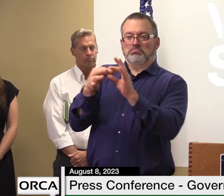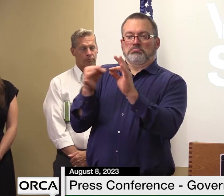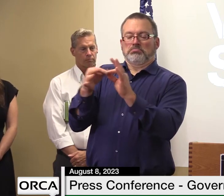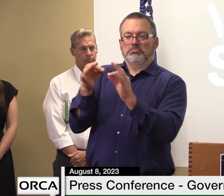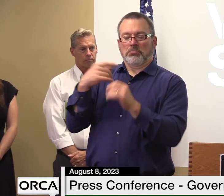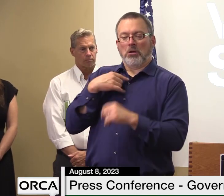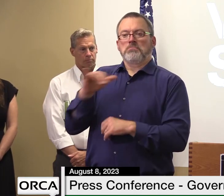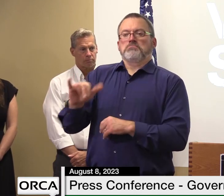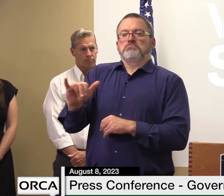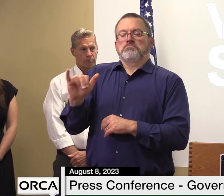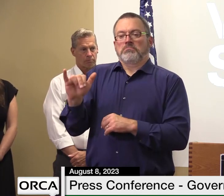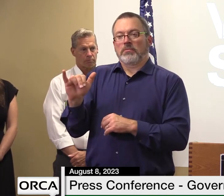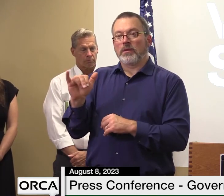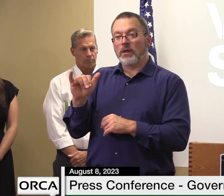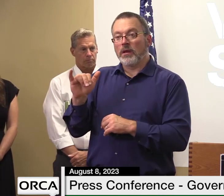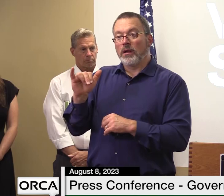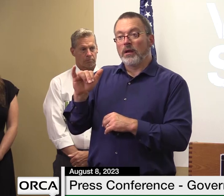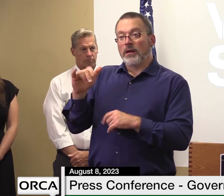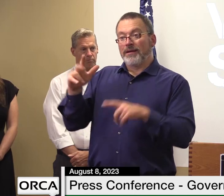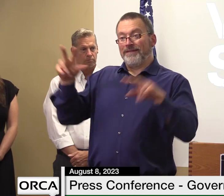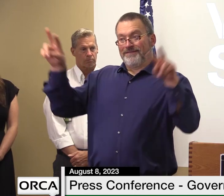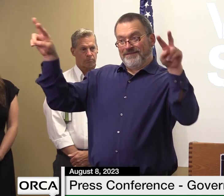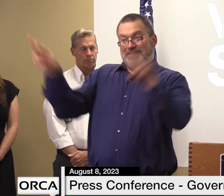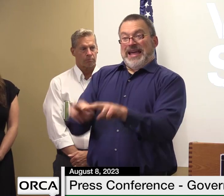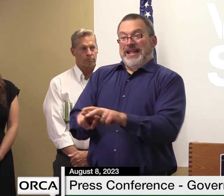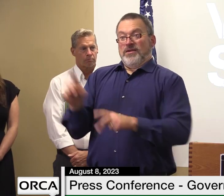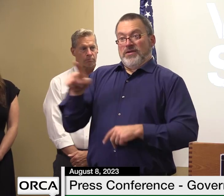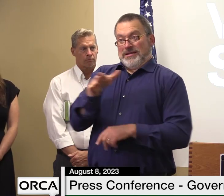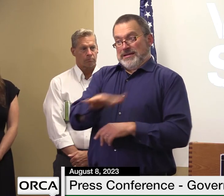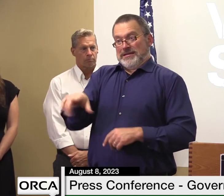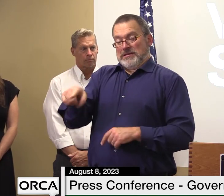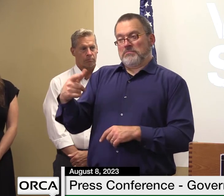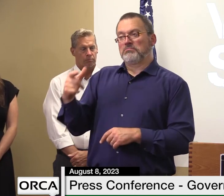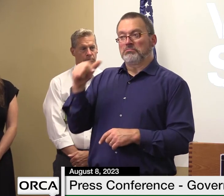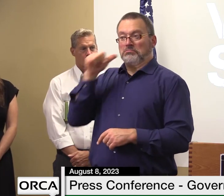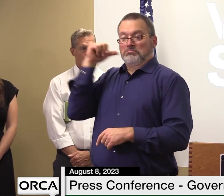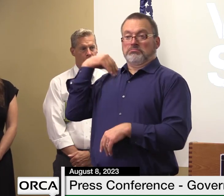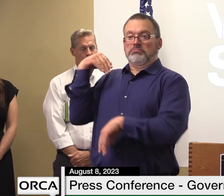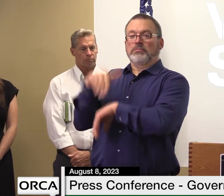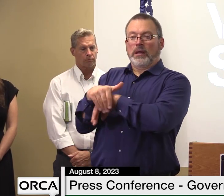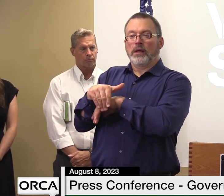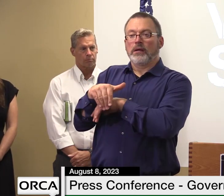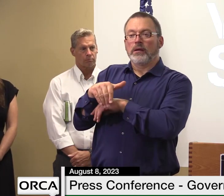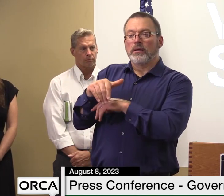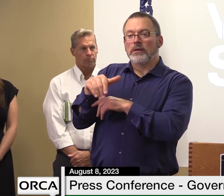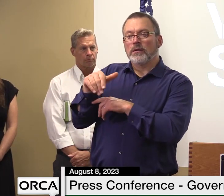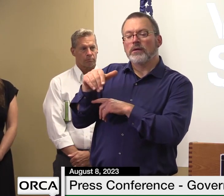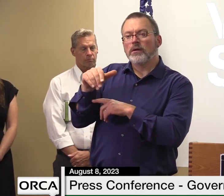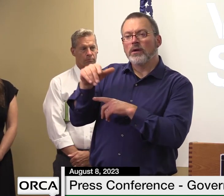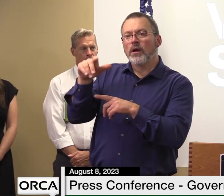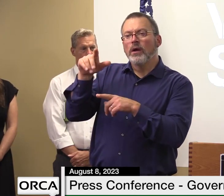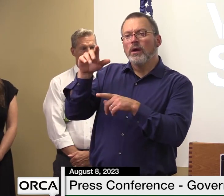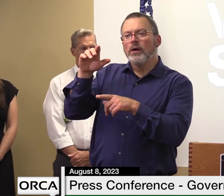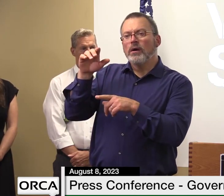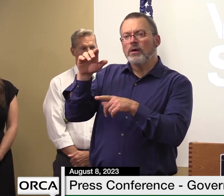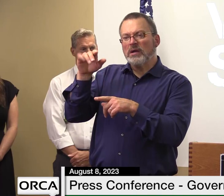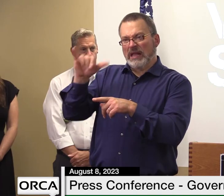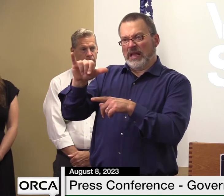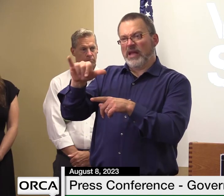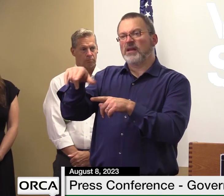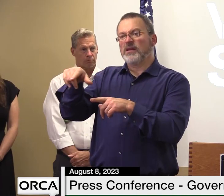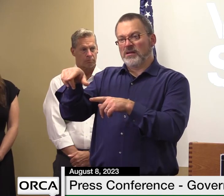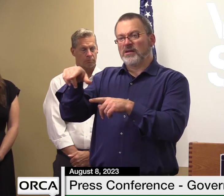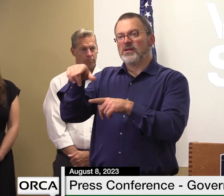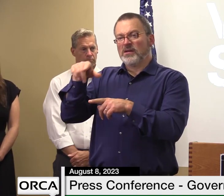in the in the valley last night waitfield warren valley we received an inch of